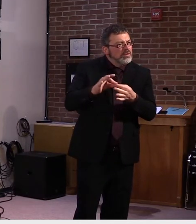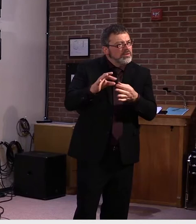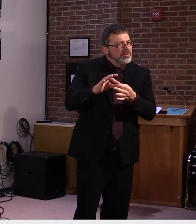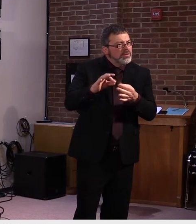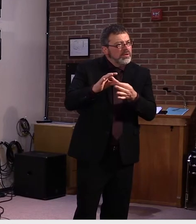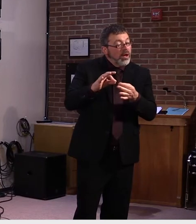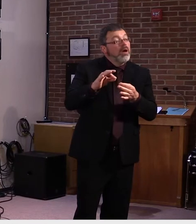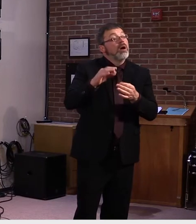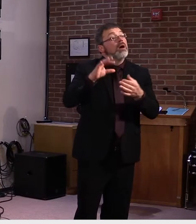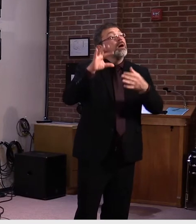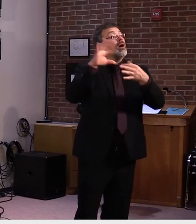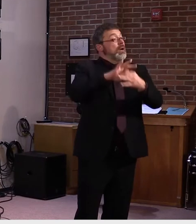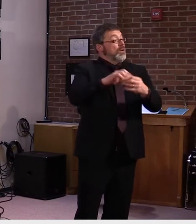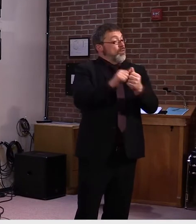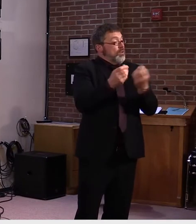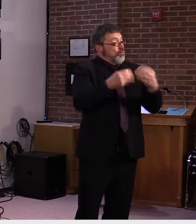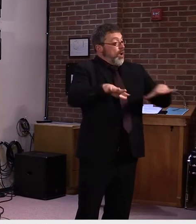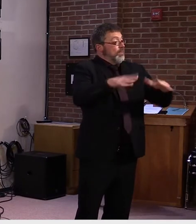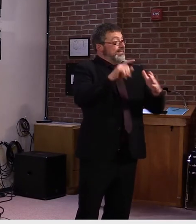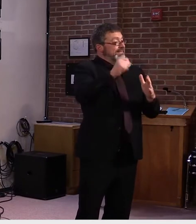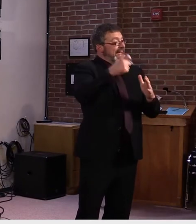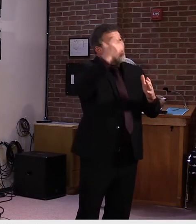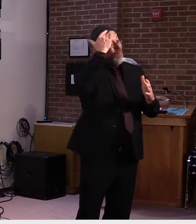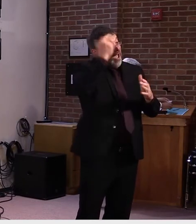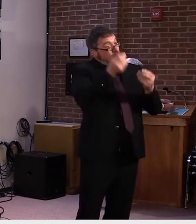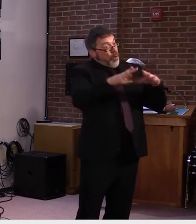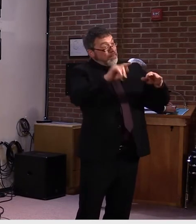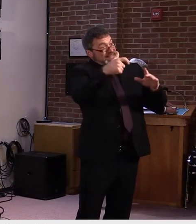under the Ed Fund? Yeah, I,